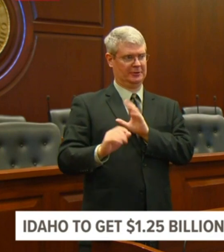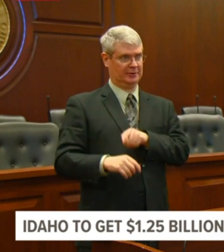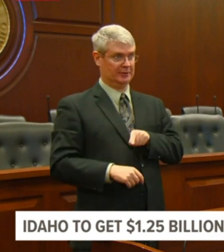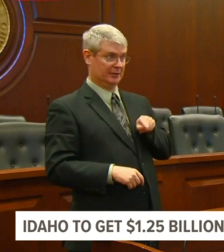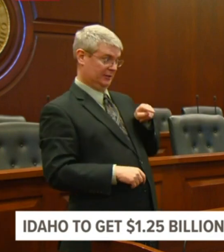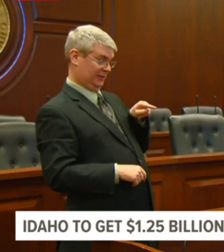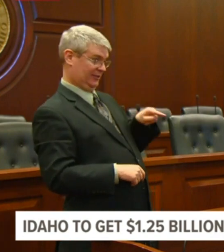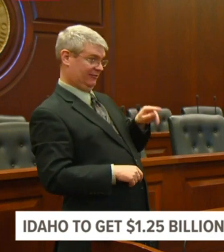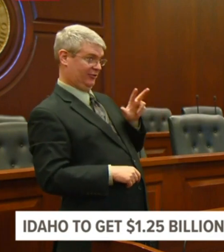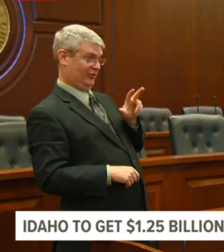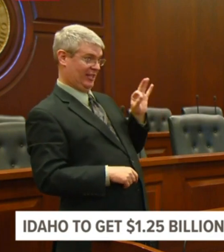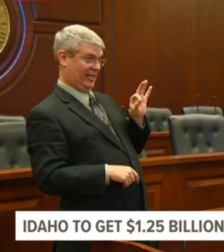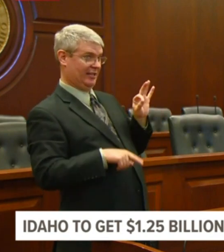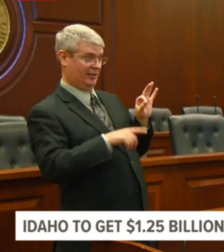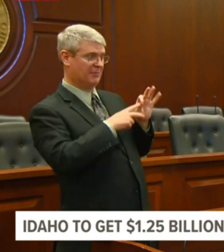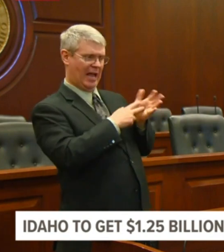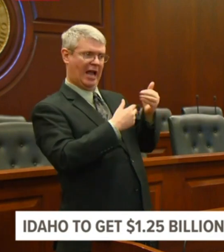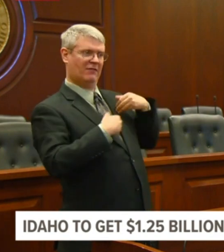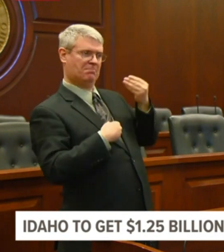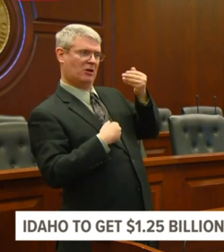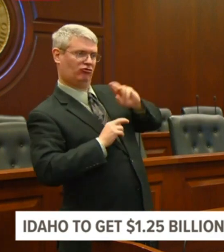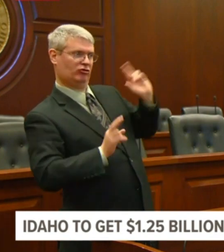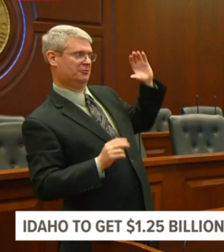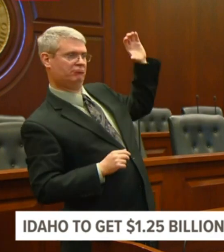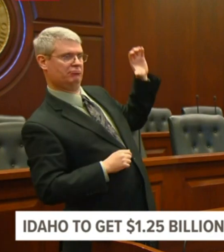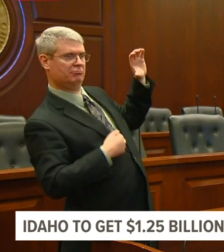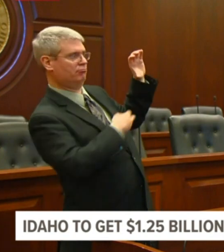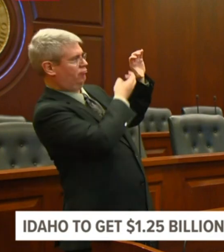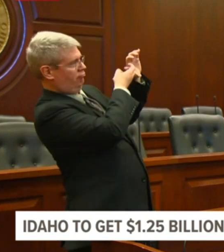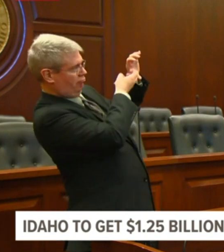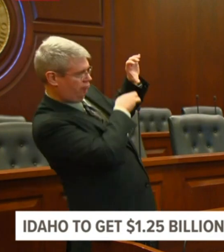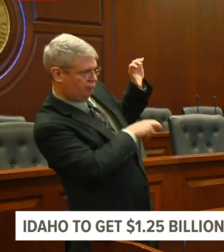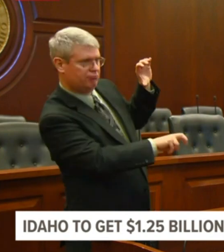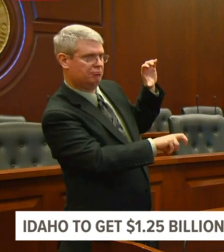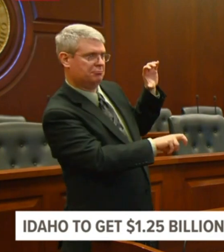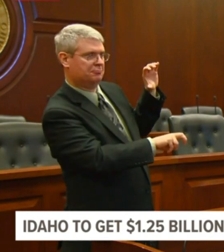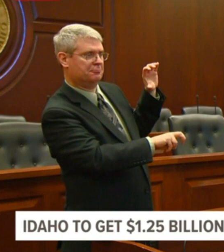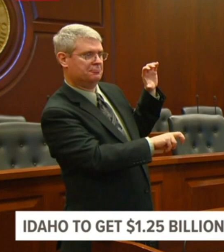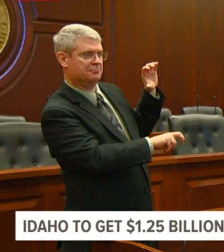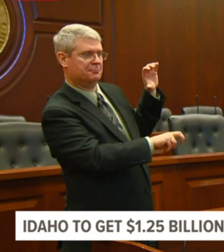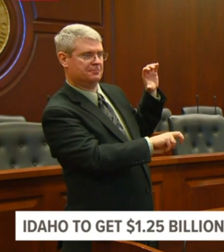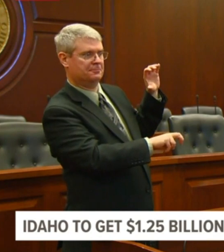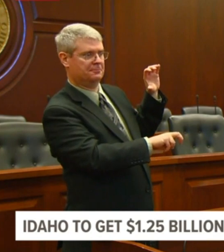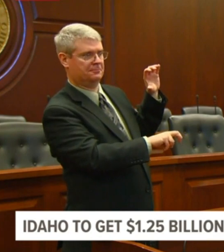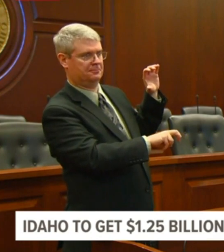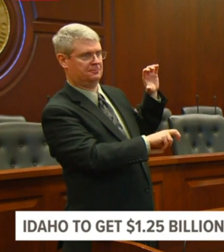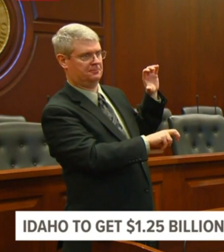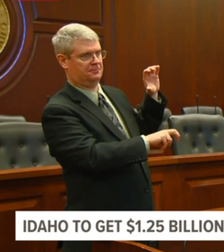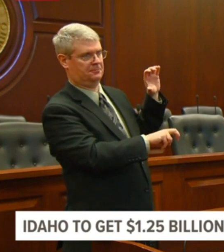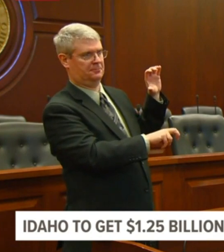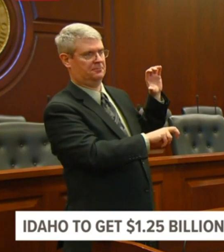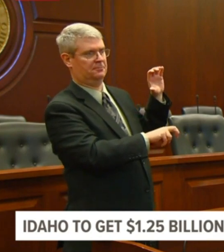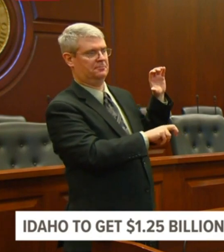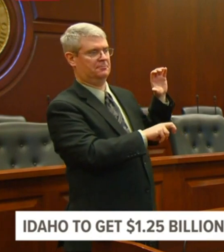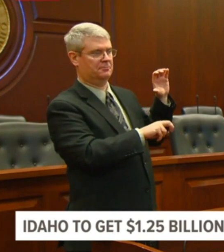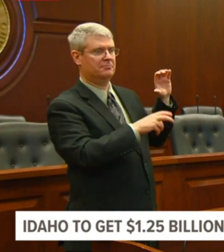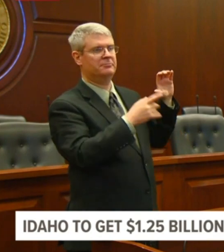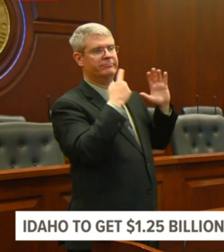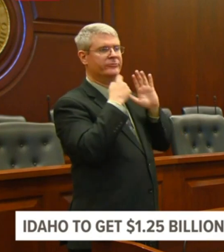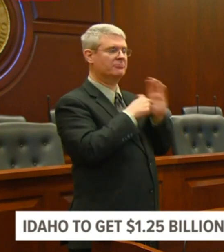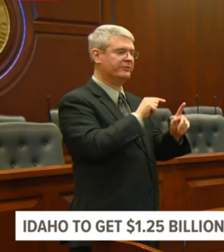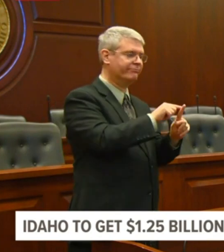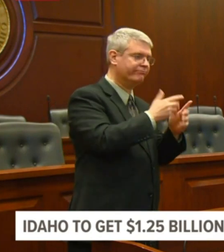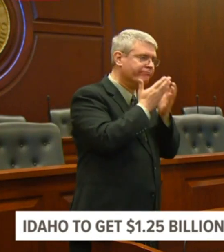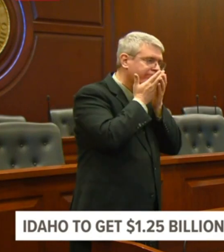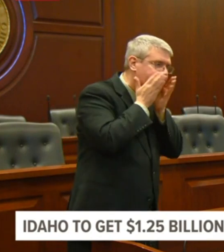backfill it, but because of these critical personal protection equipment, all these other needs are so critical,